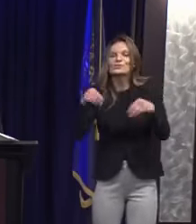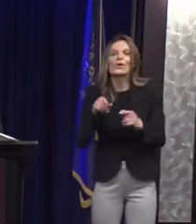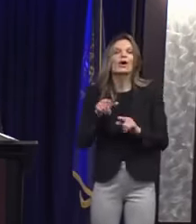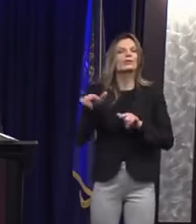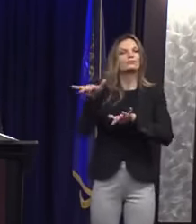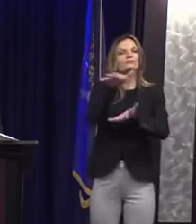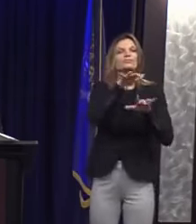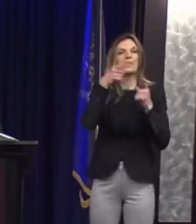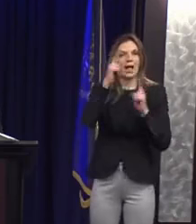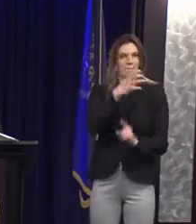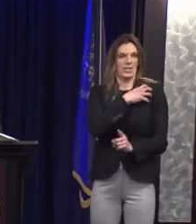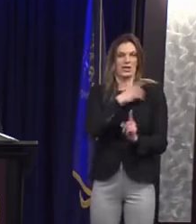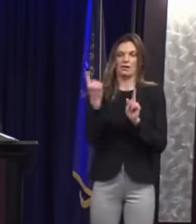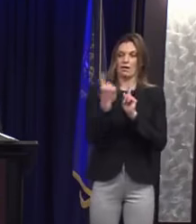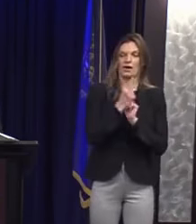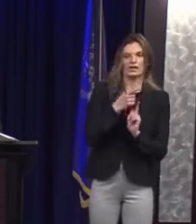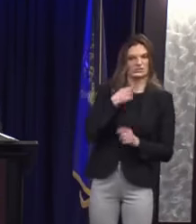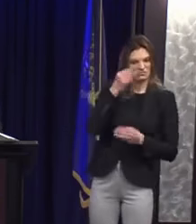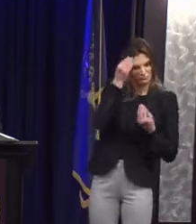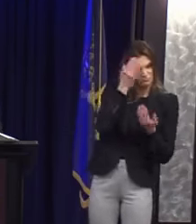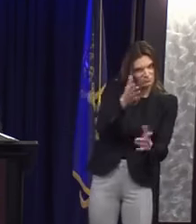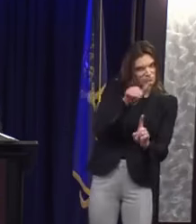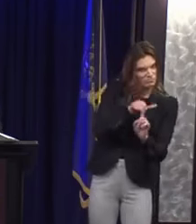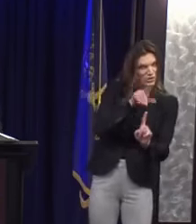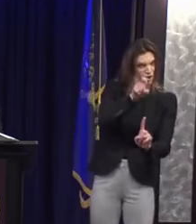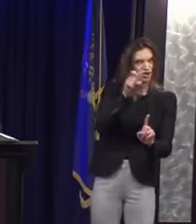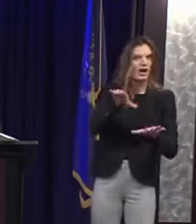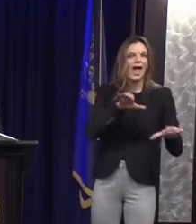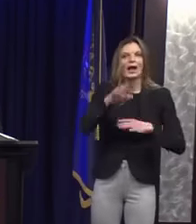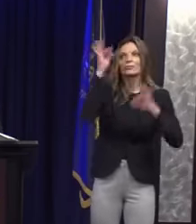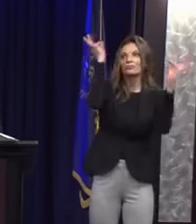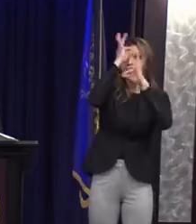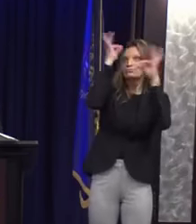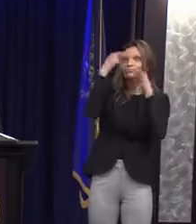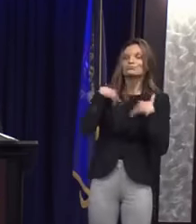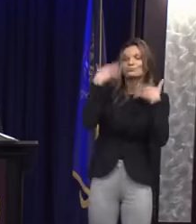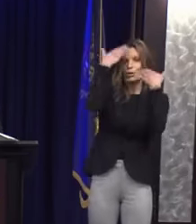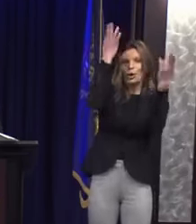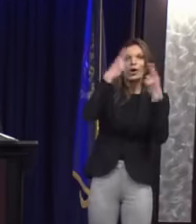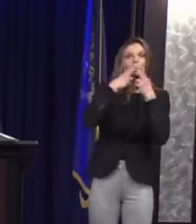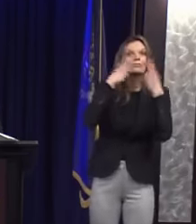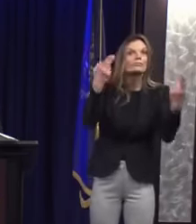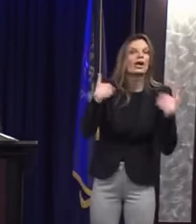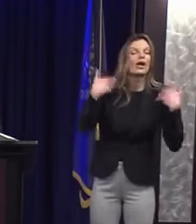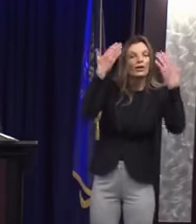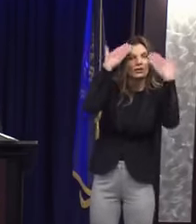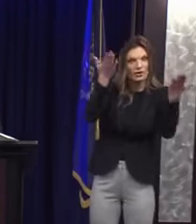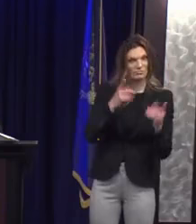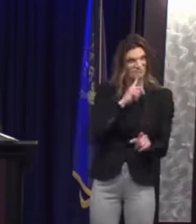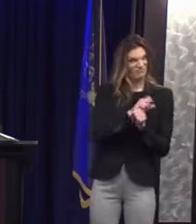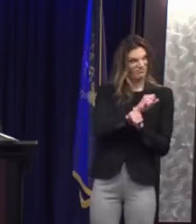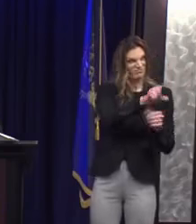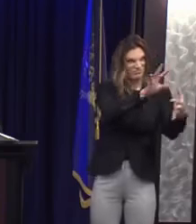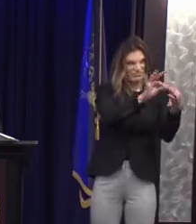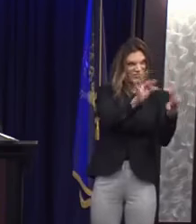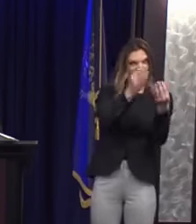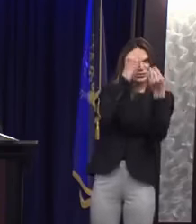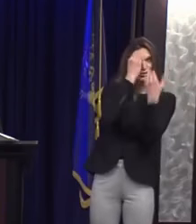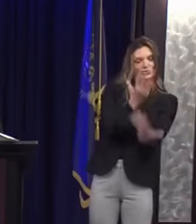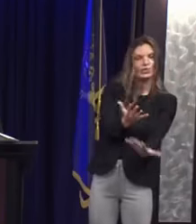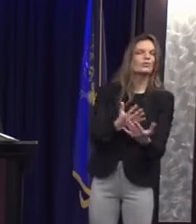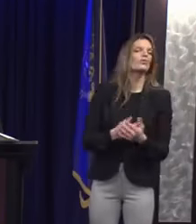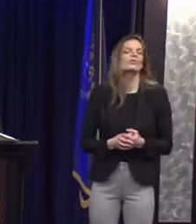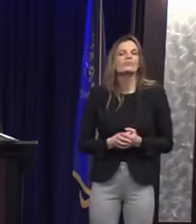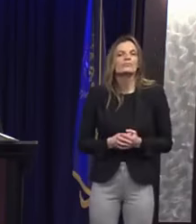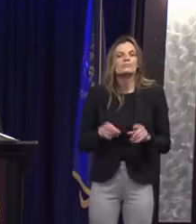police about trespassing. Quote, act like you don't know anything, Tissinger said. Also, he suggests